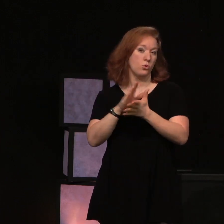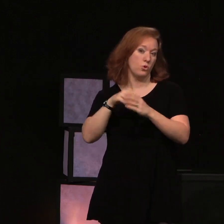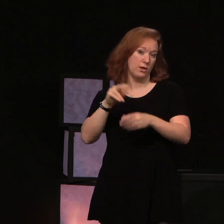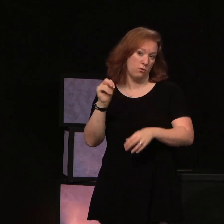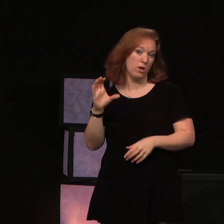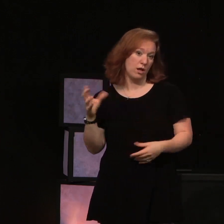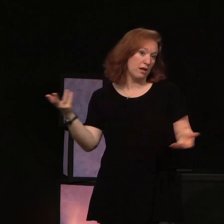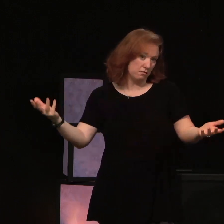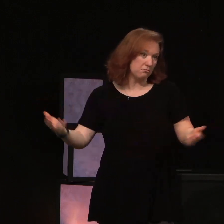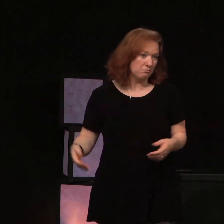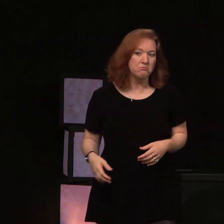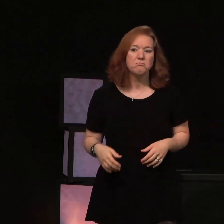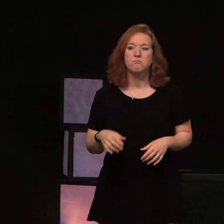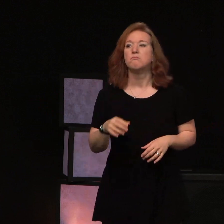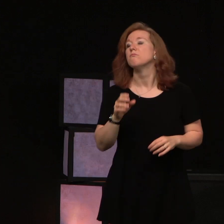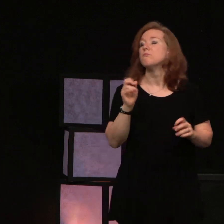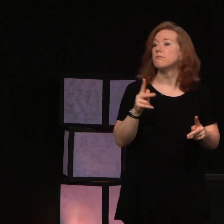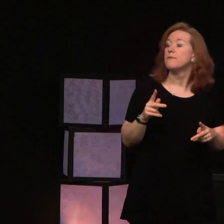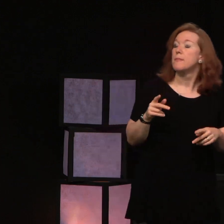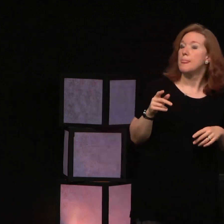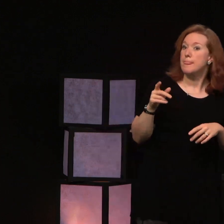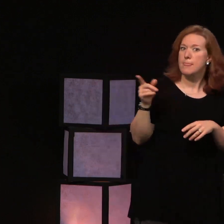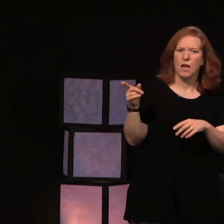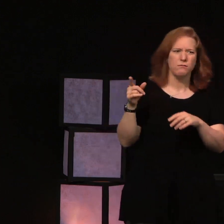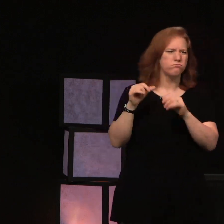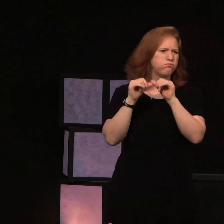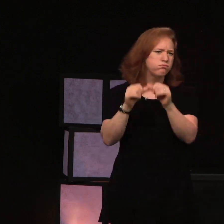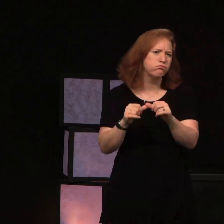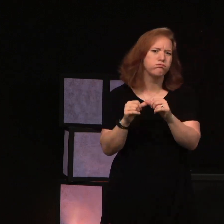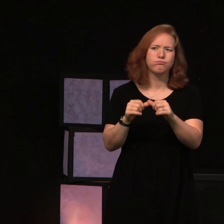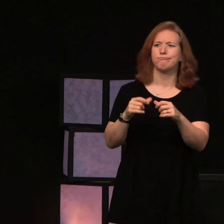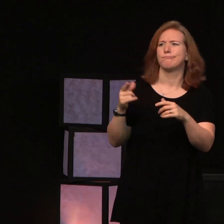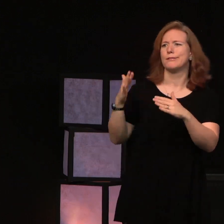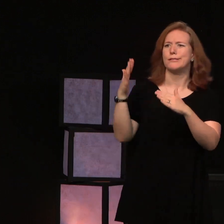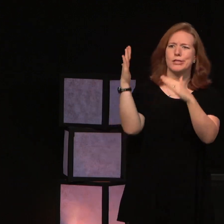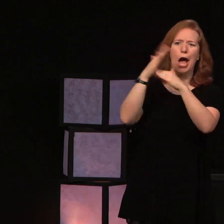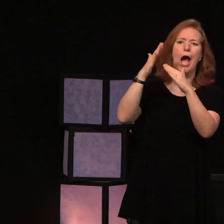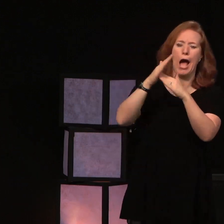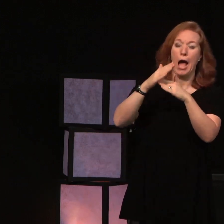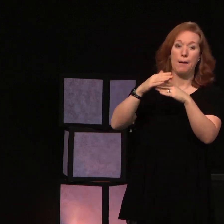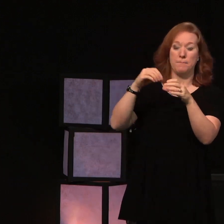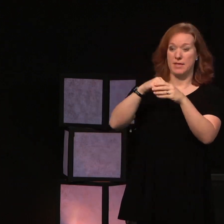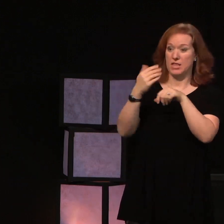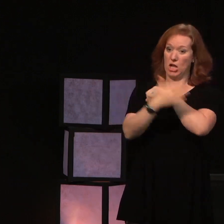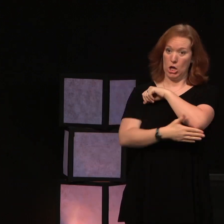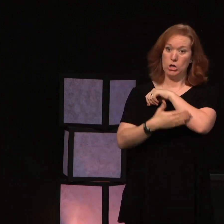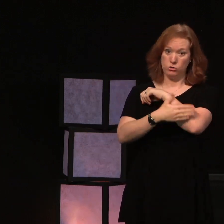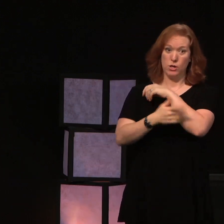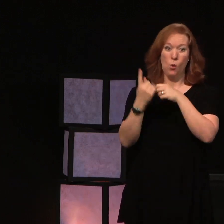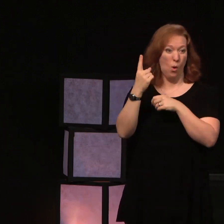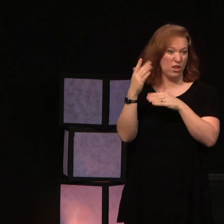Carolina. And it's constantly ranked among the top medical schools in the country.